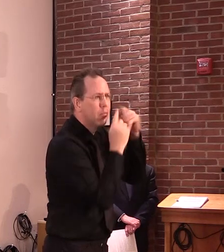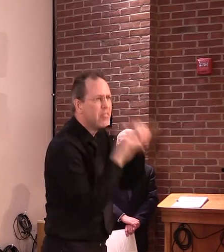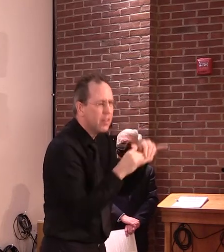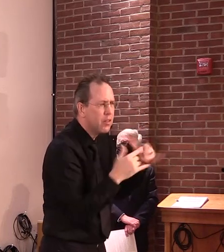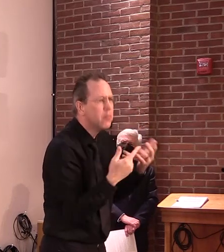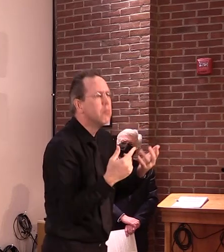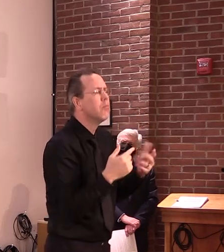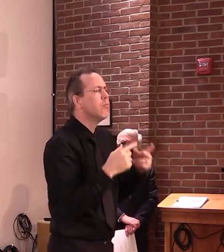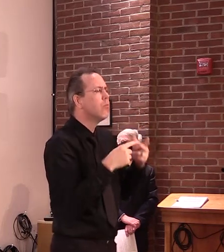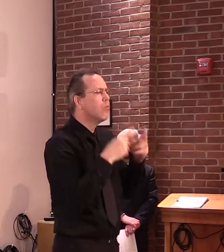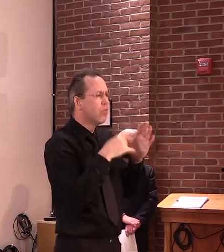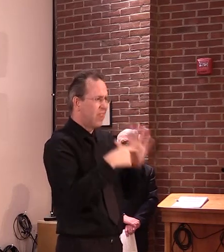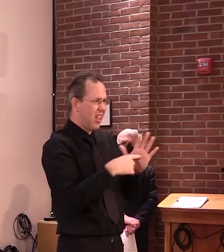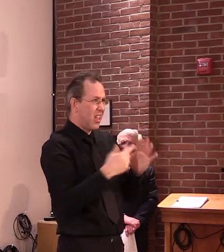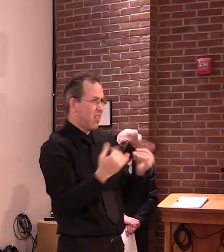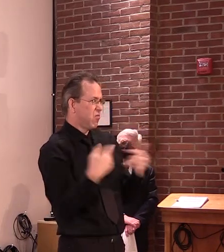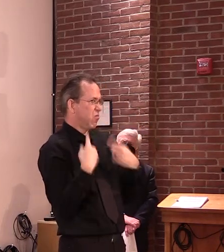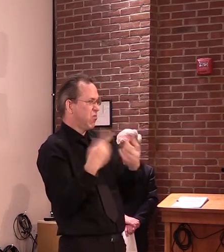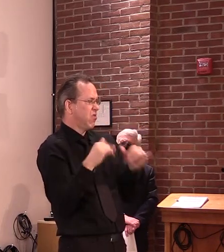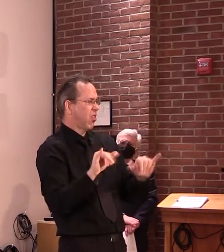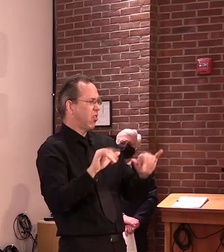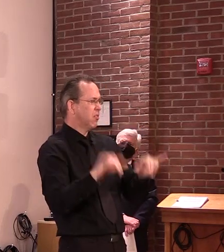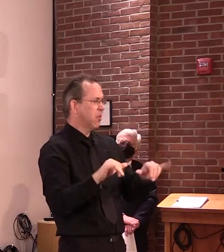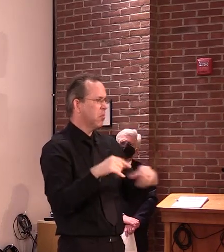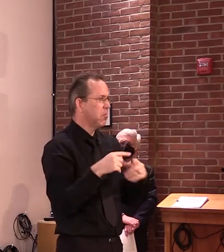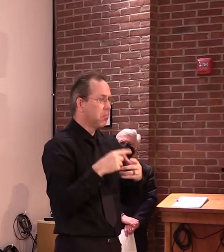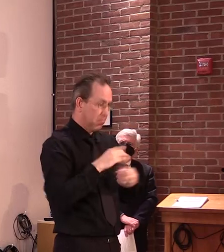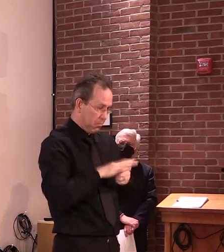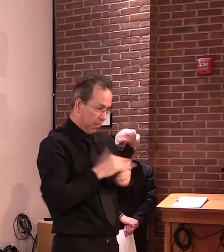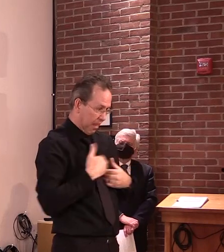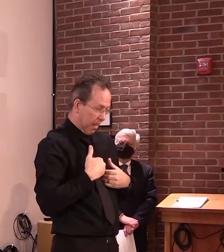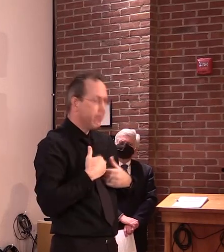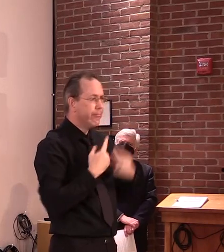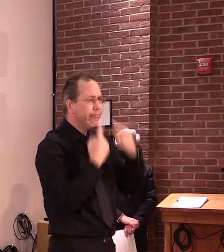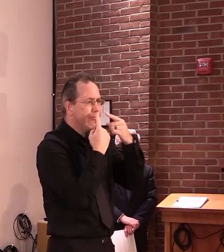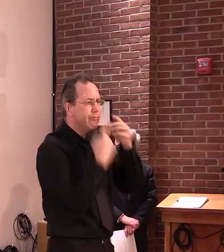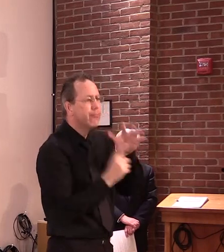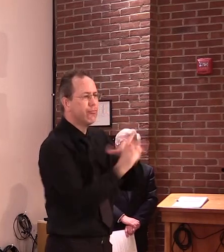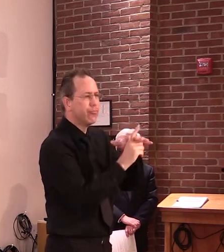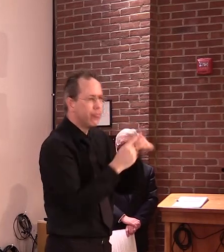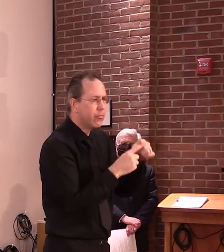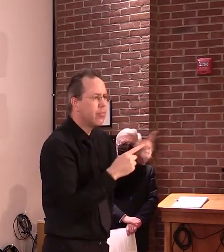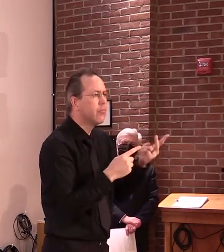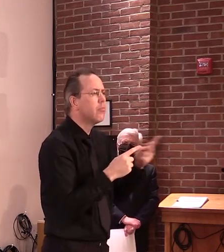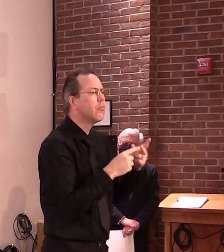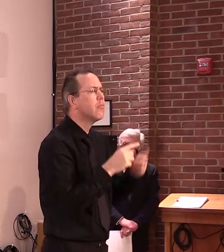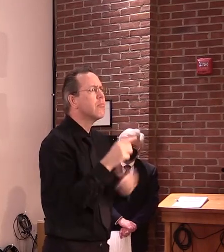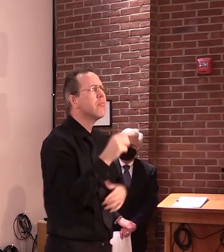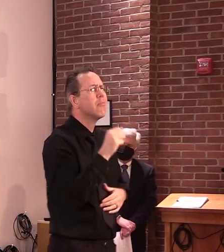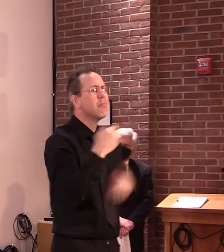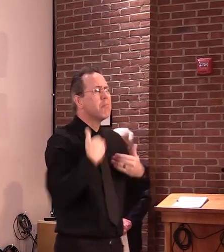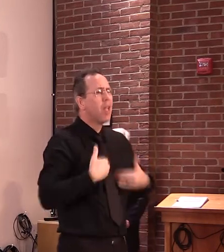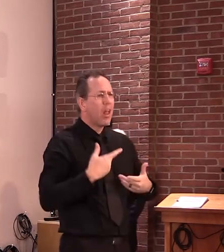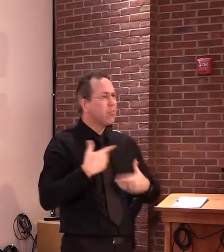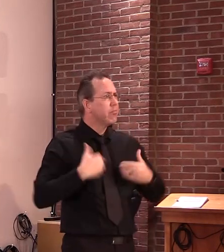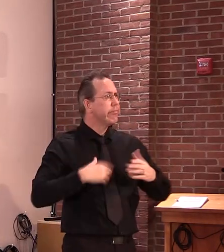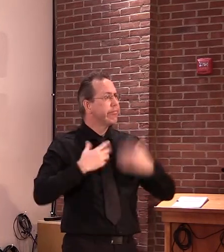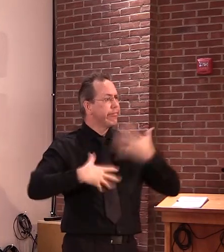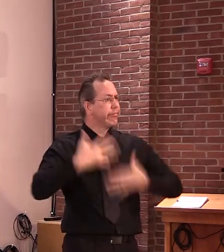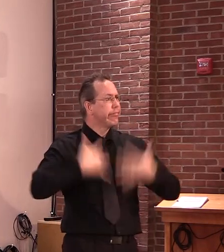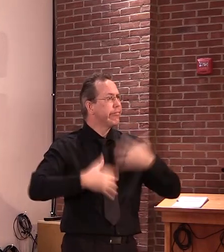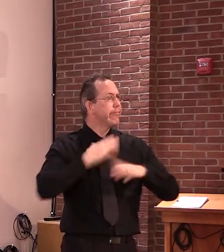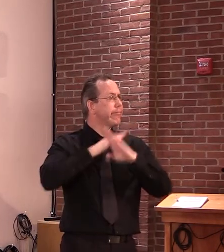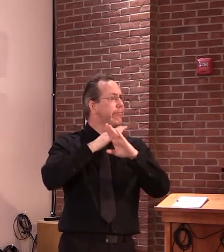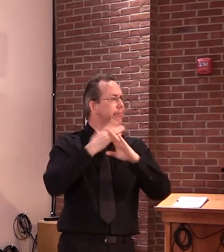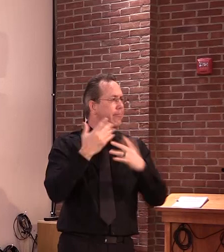infection. It is not a serology or antibody test from the blood, which means it will not tell you if you